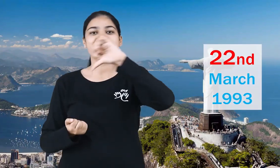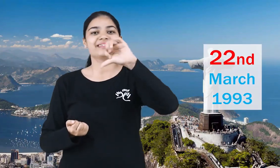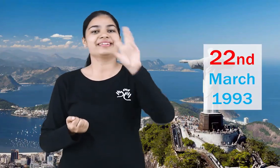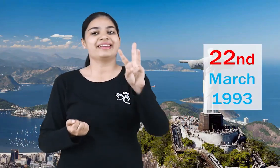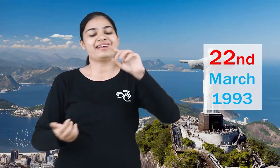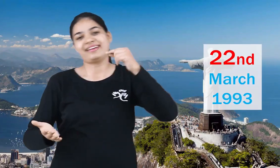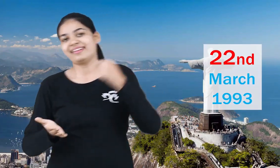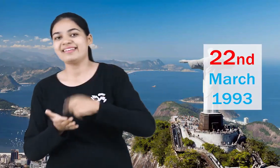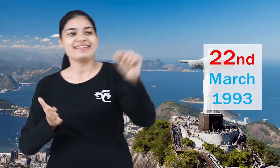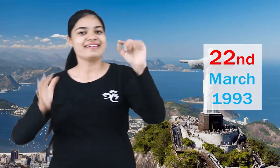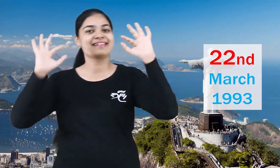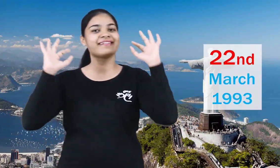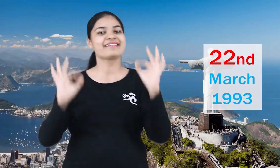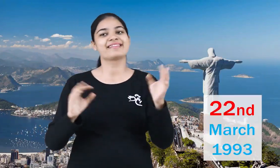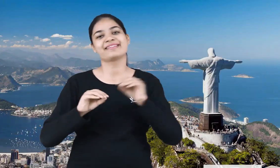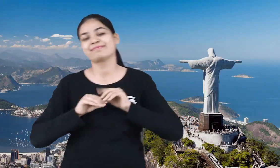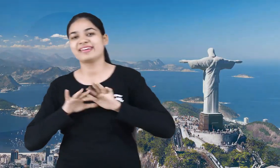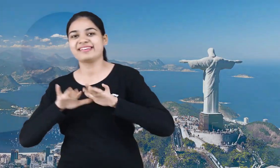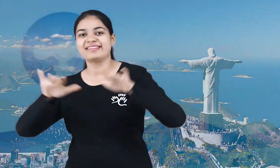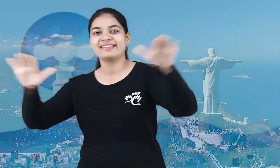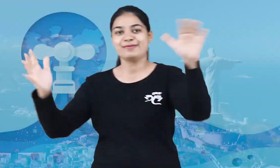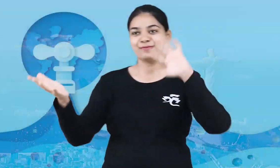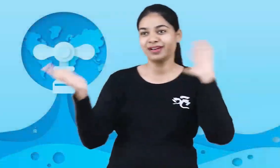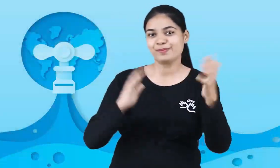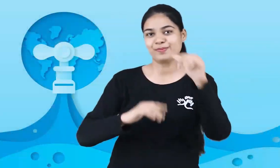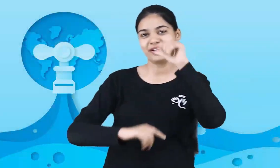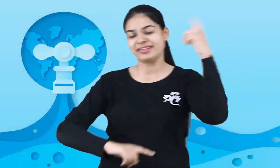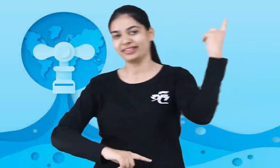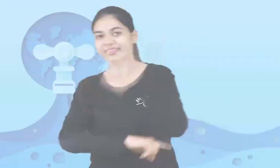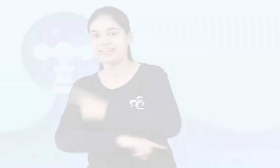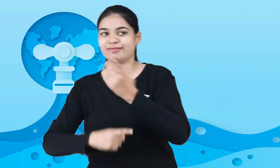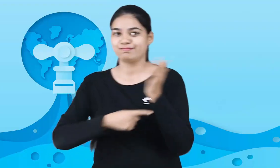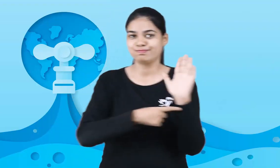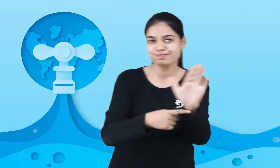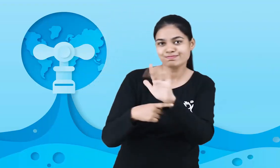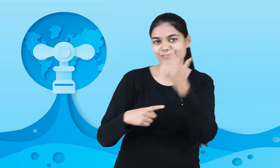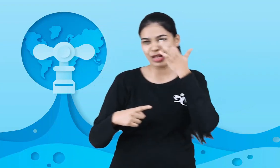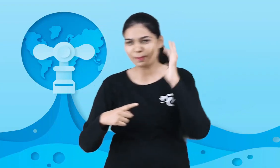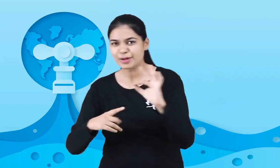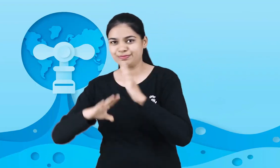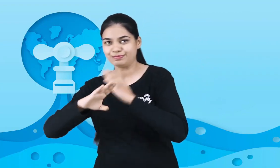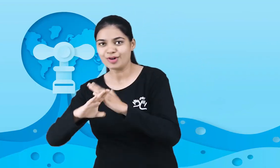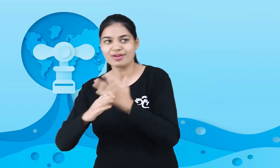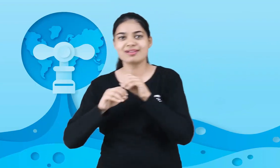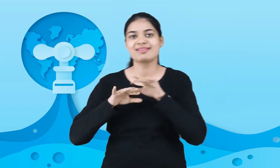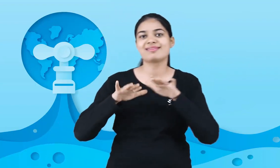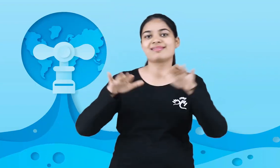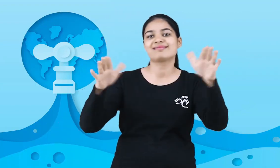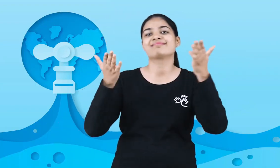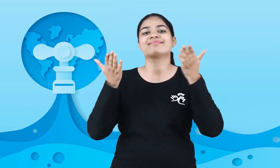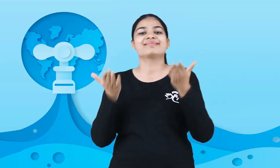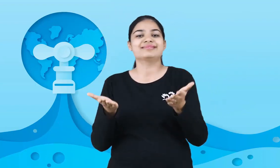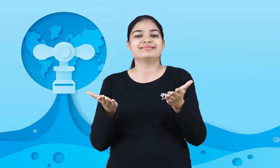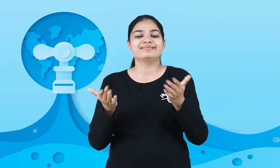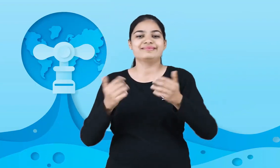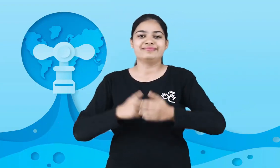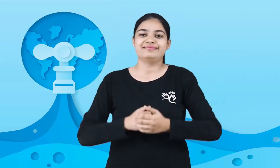the proposal has been approved. Ever since that day, it has been spreading worldwide showing the importance of water.